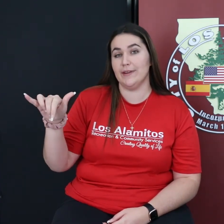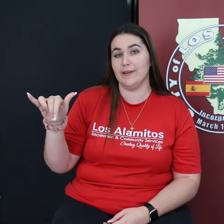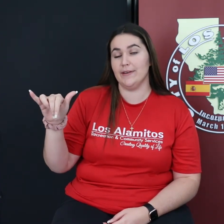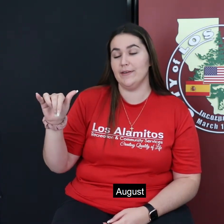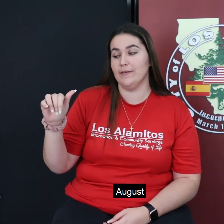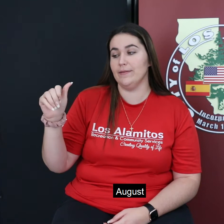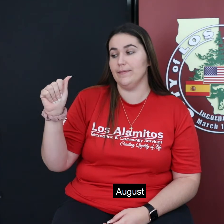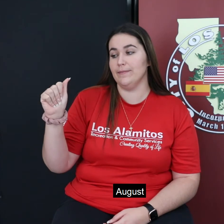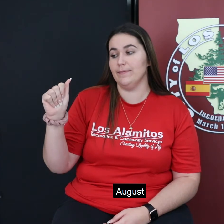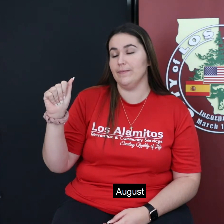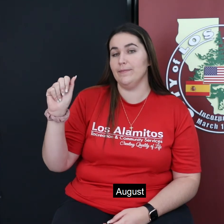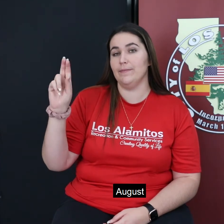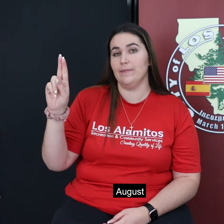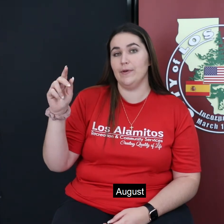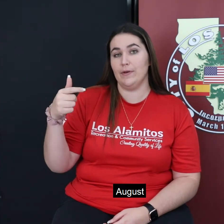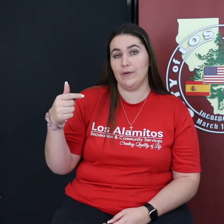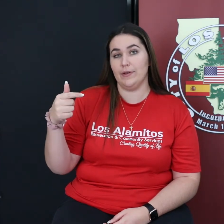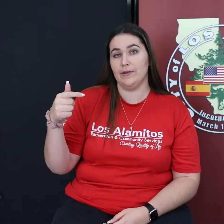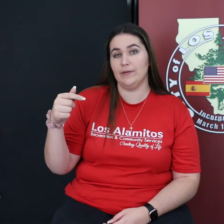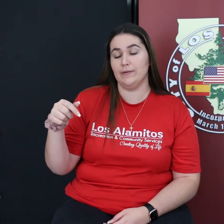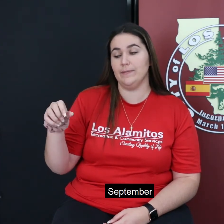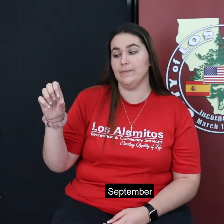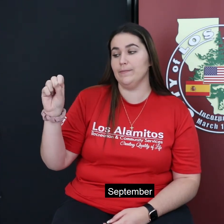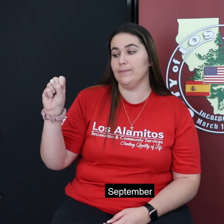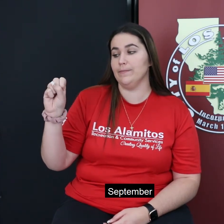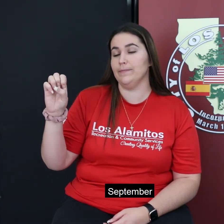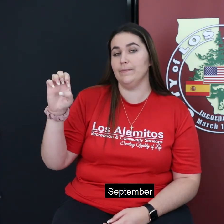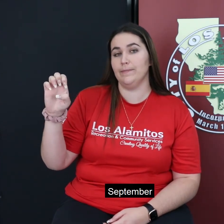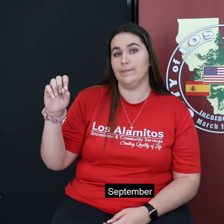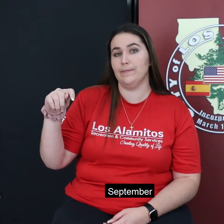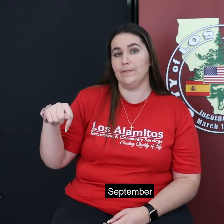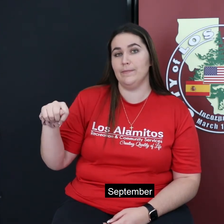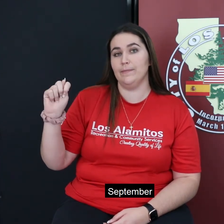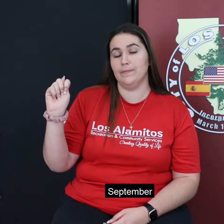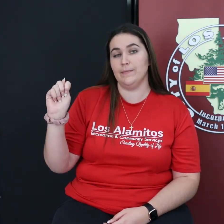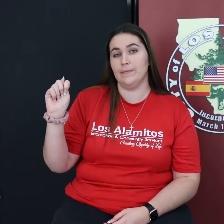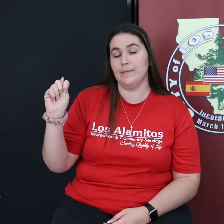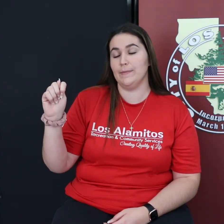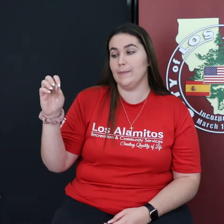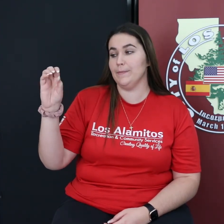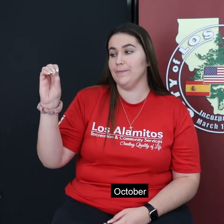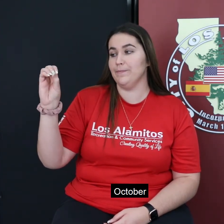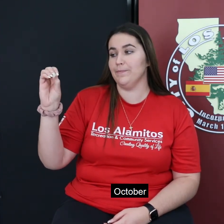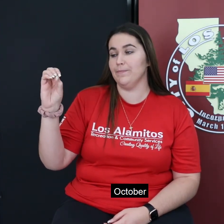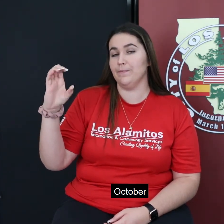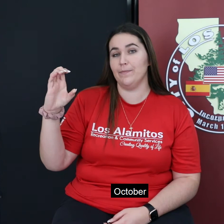August, September, September,